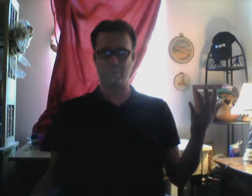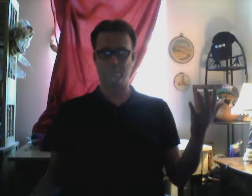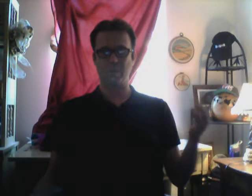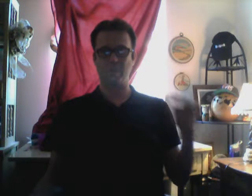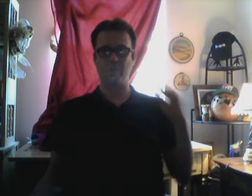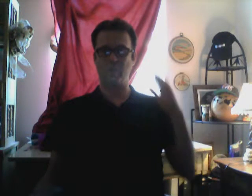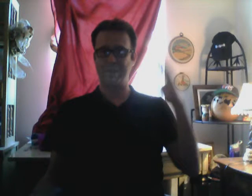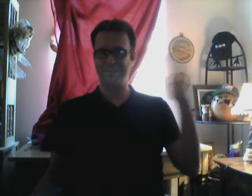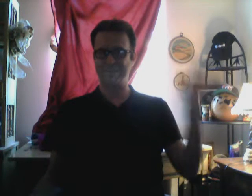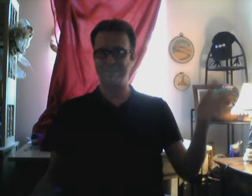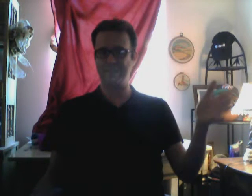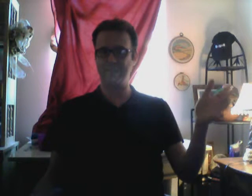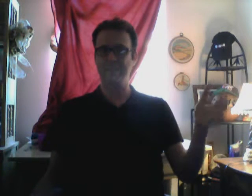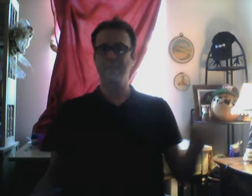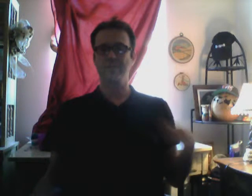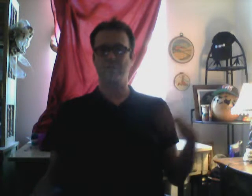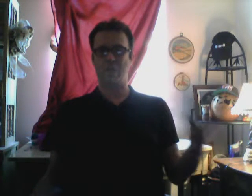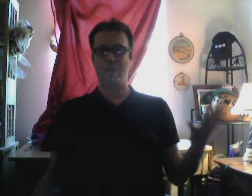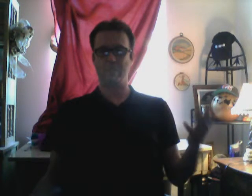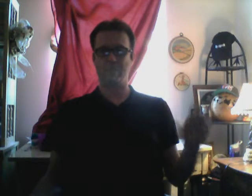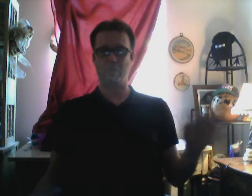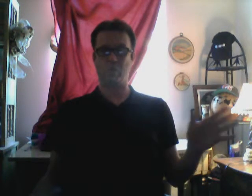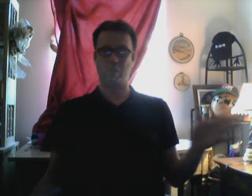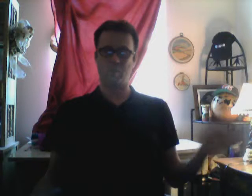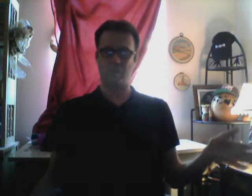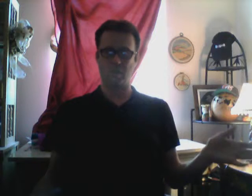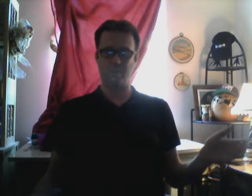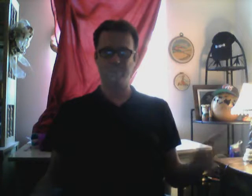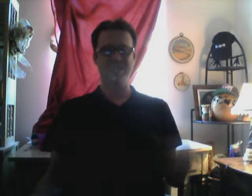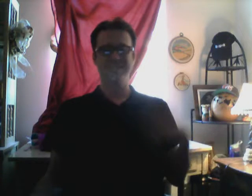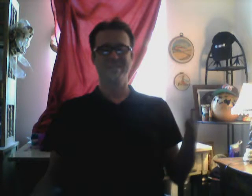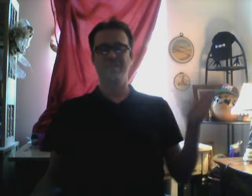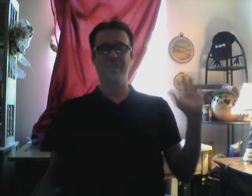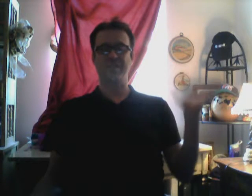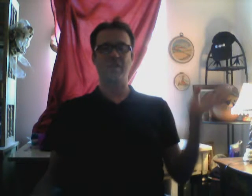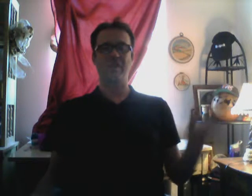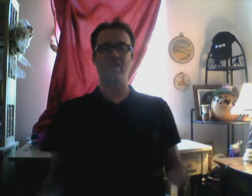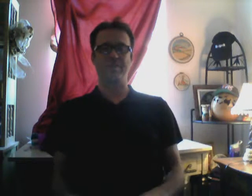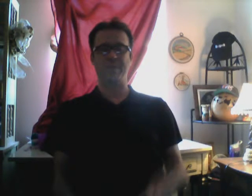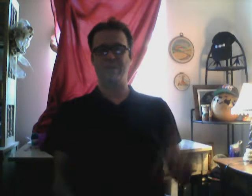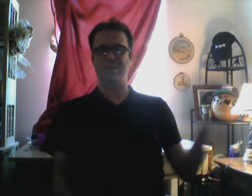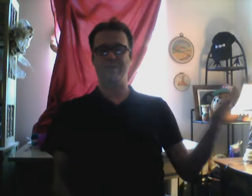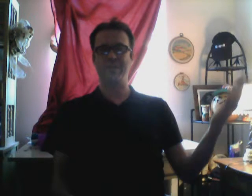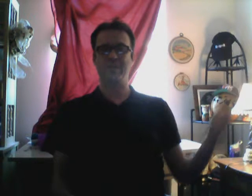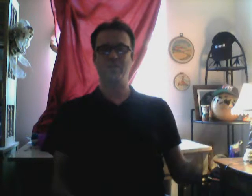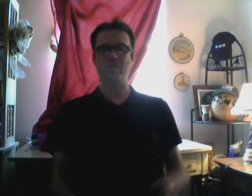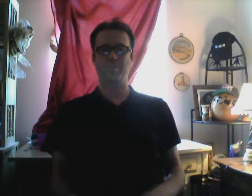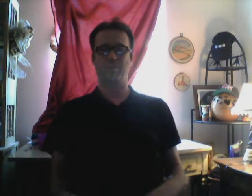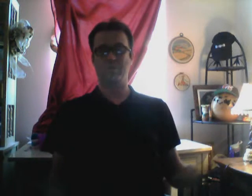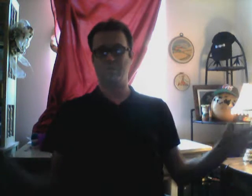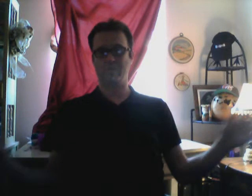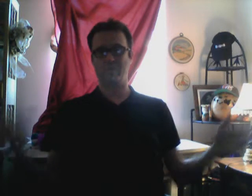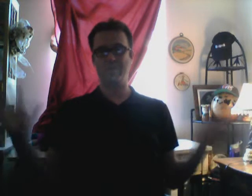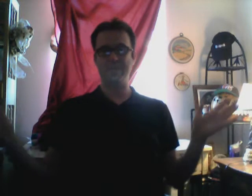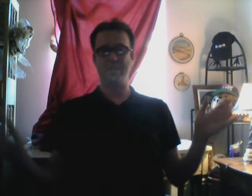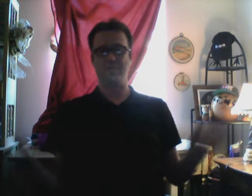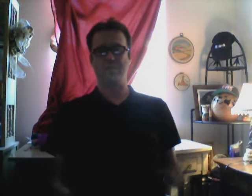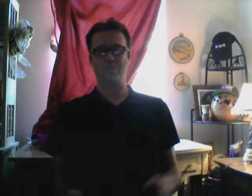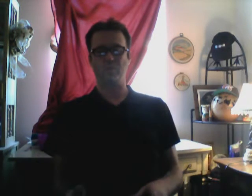of what I see. The scan. What are going on. That's all I've always been. I've been an interpreter. Sort of a medium as you